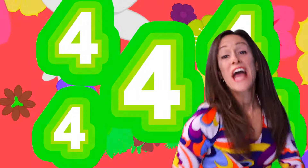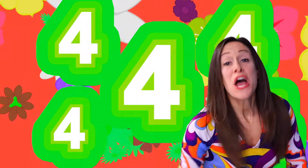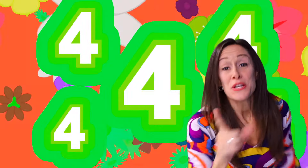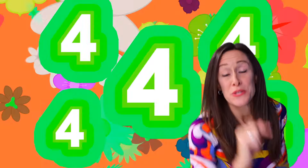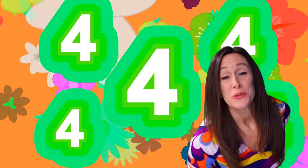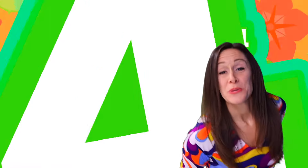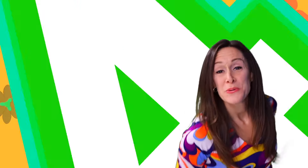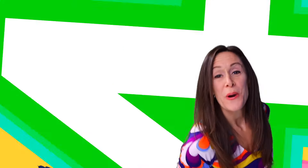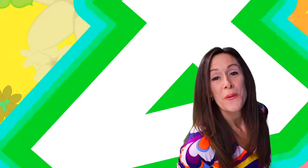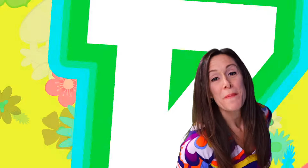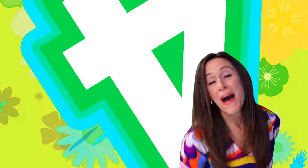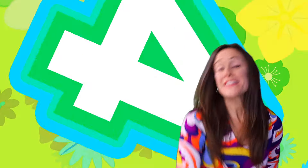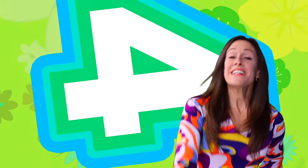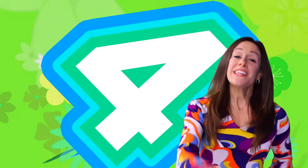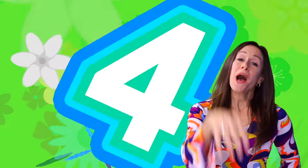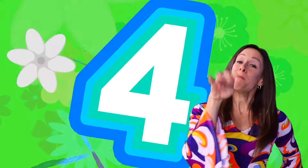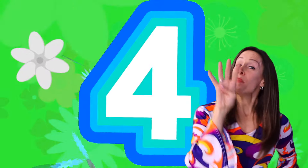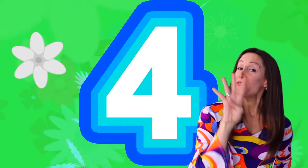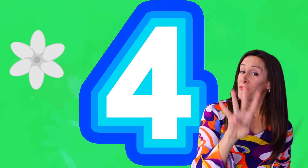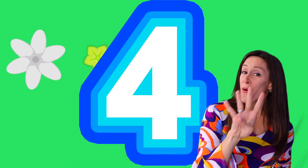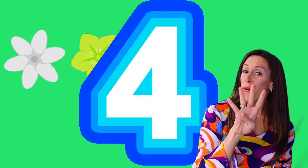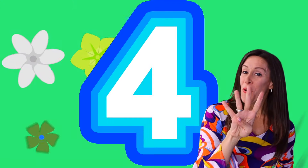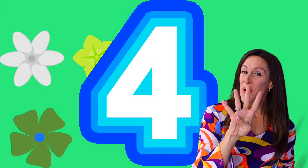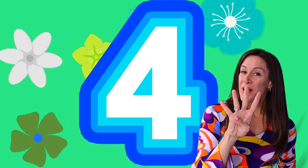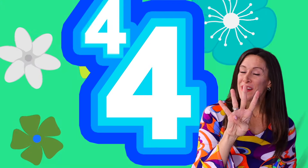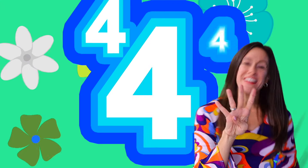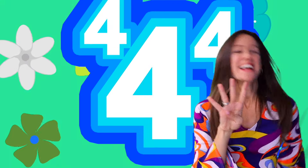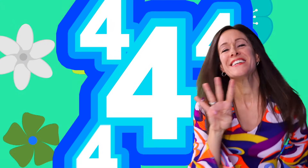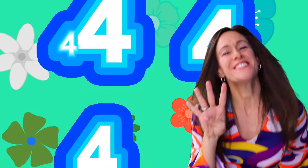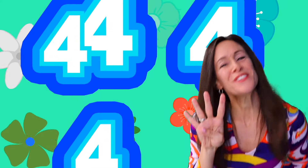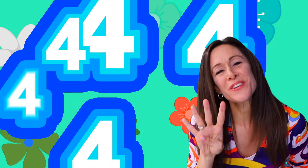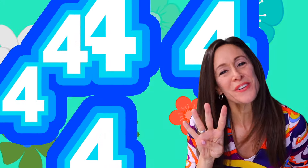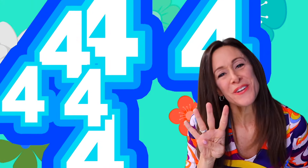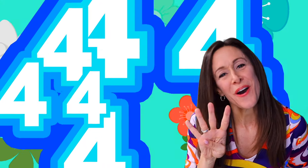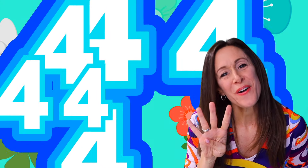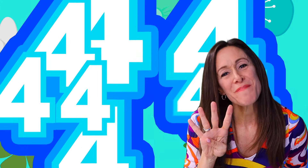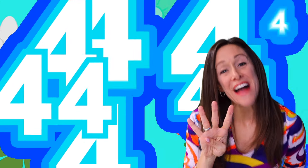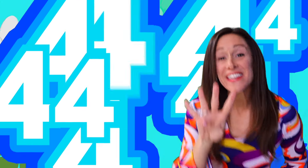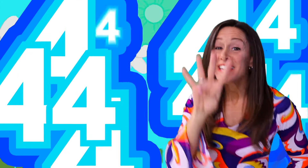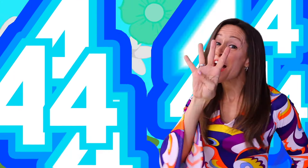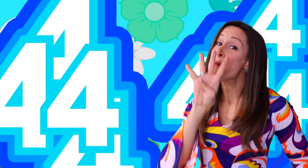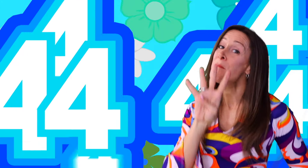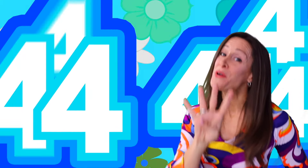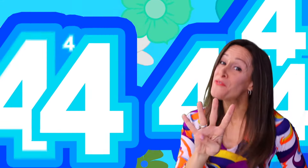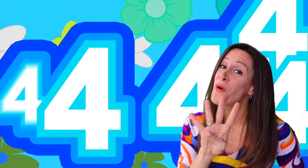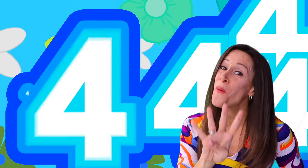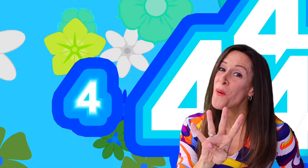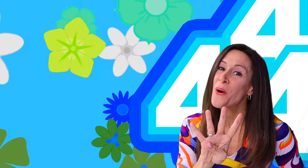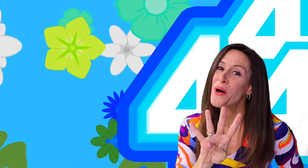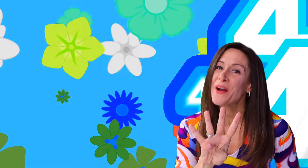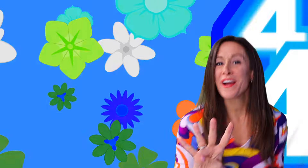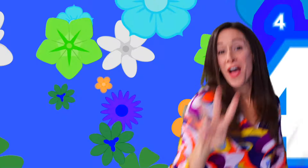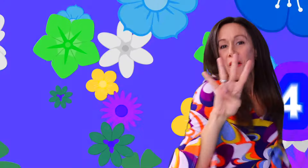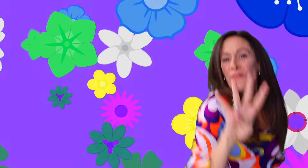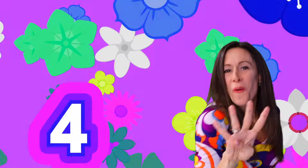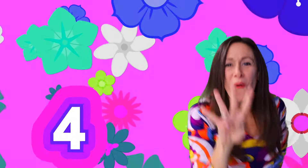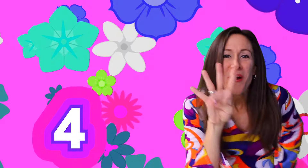Do you know about the number 4? Do you know about the number 4? 4,